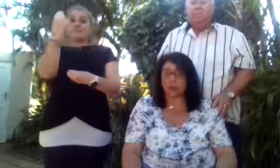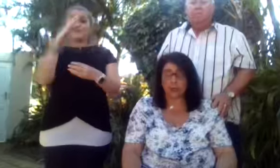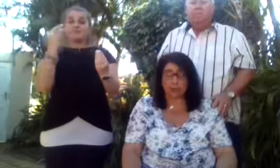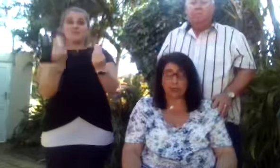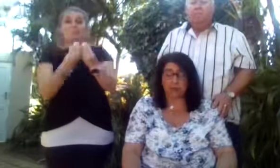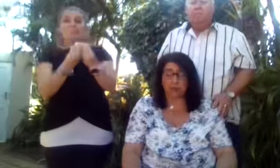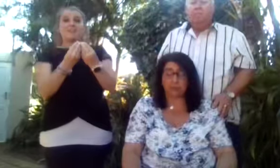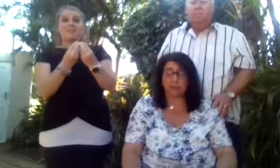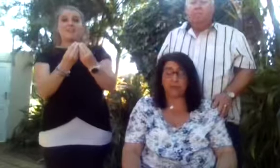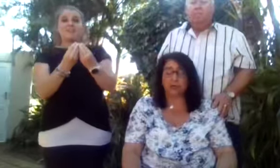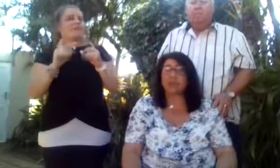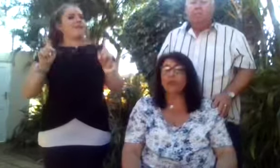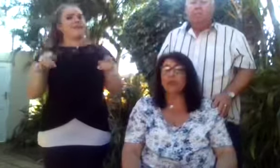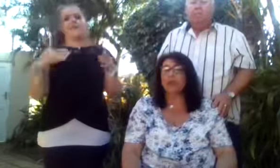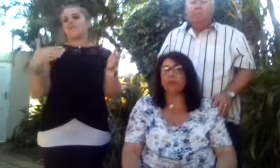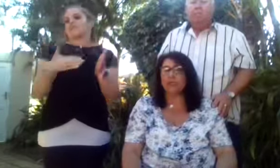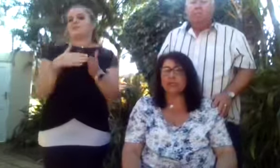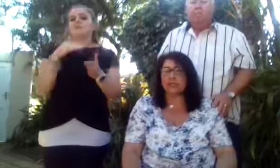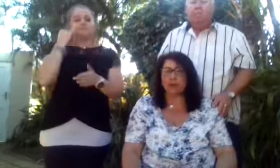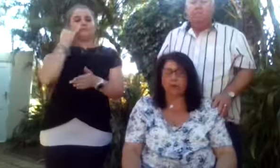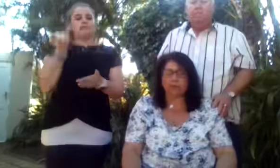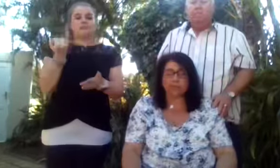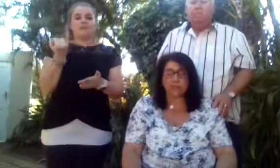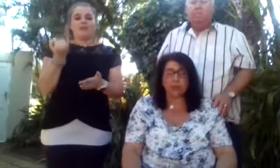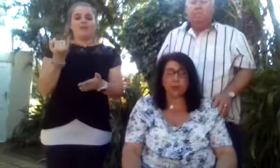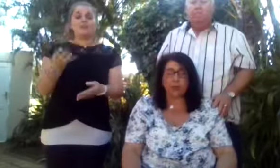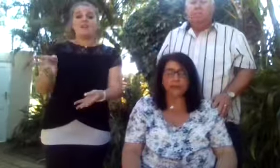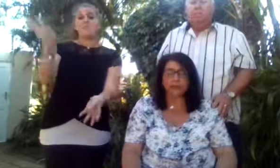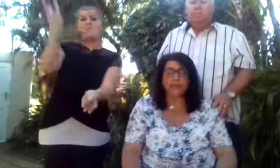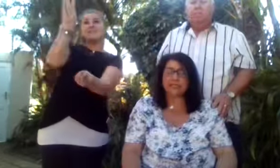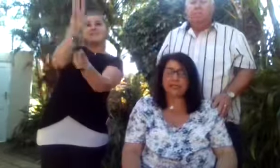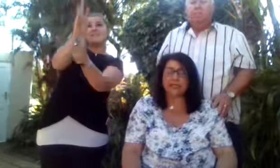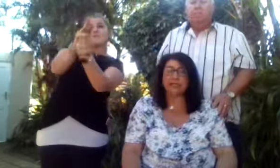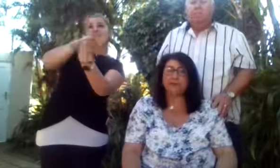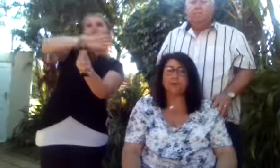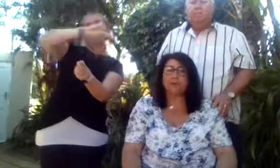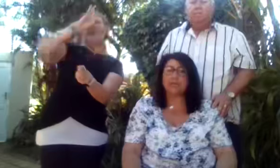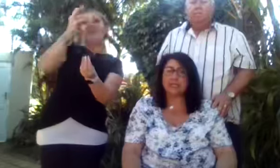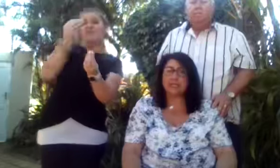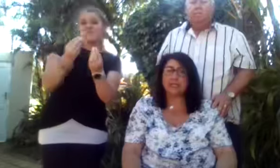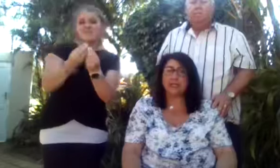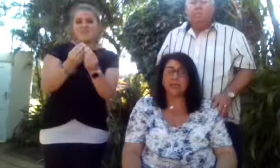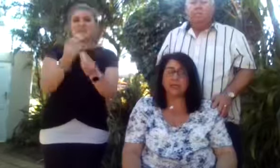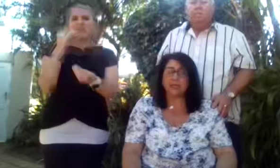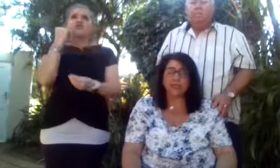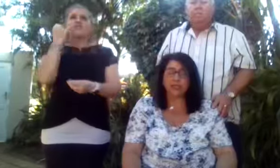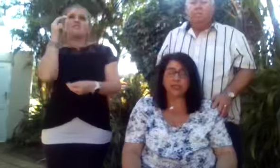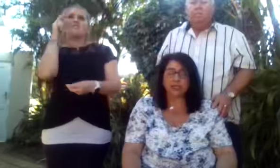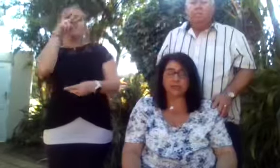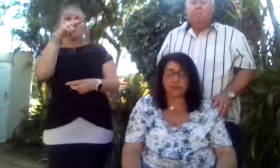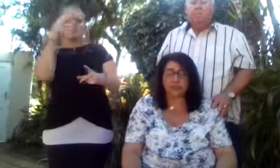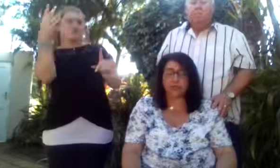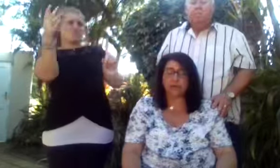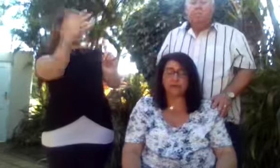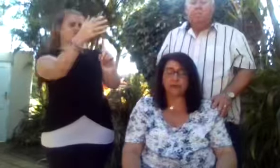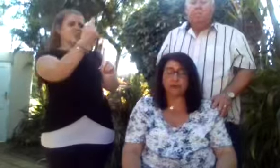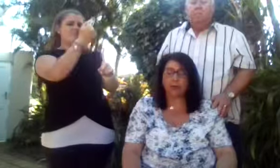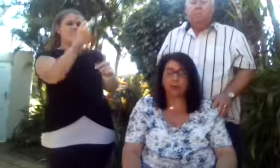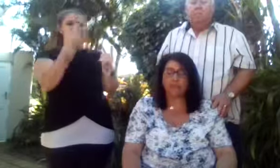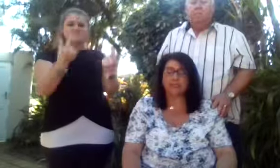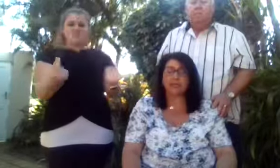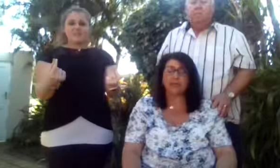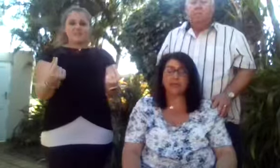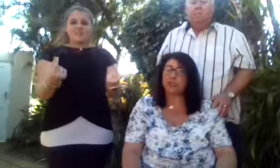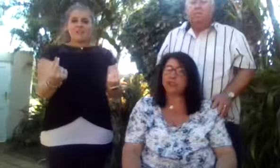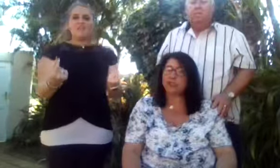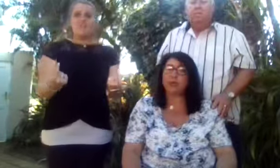there was no stopping her. So if we were to summarize all that she had done, seen and achieved in her life, you would